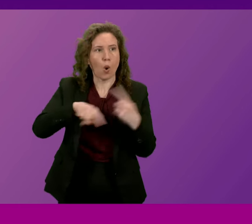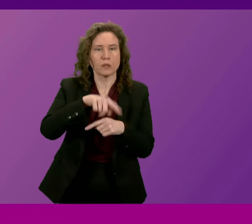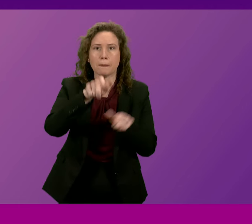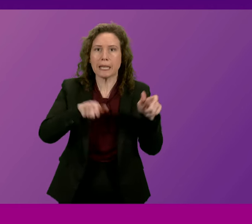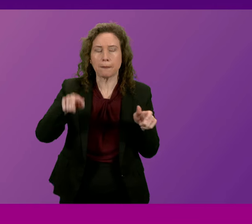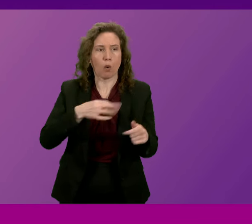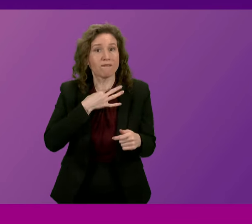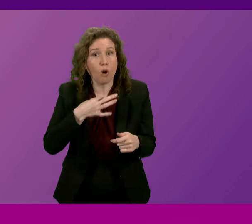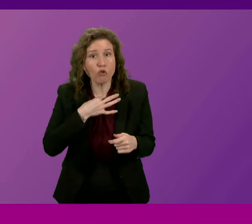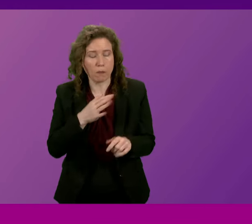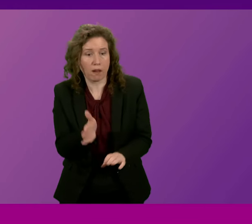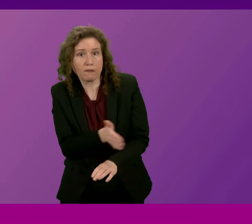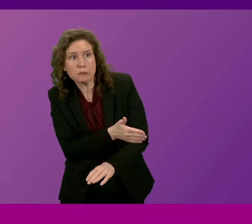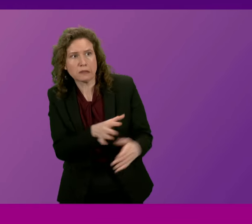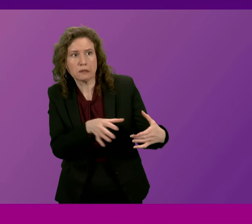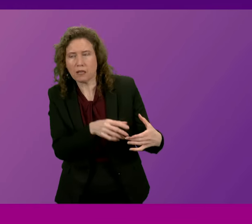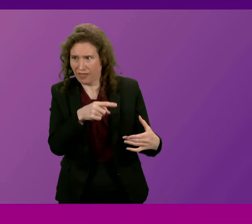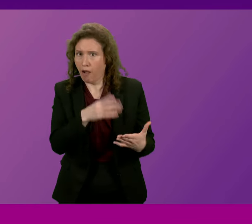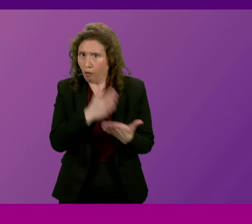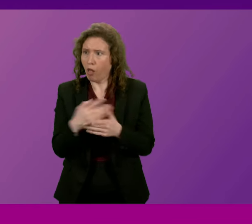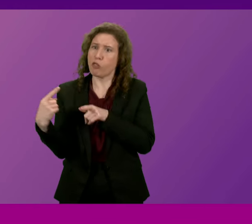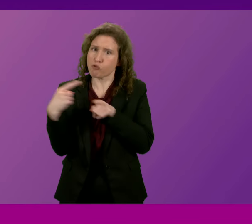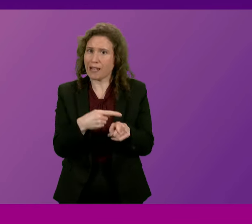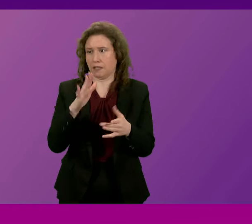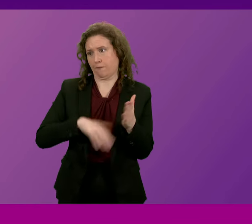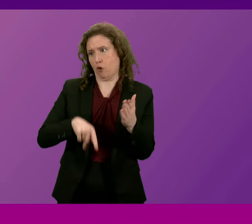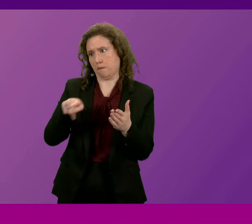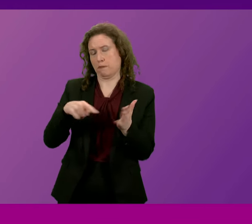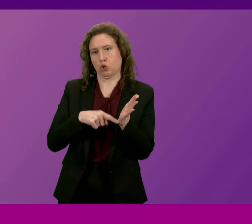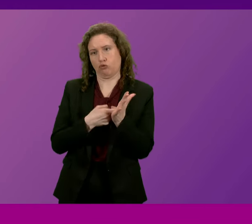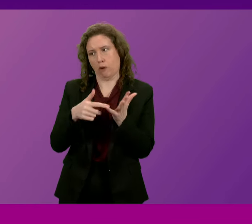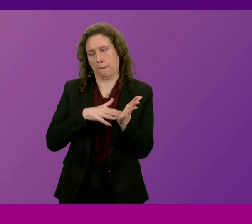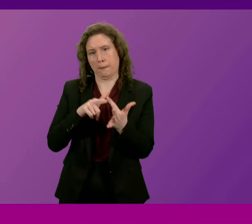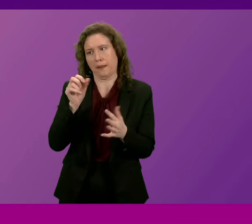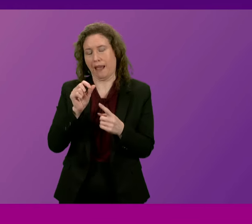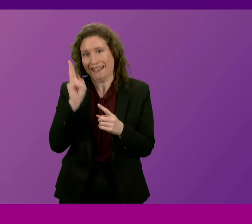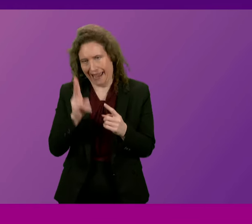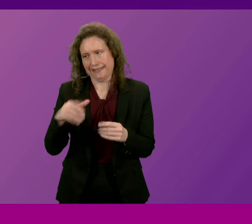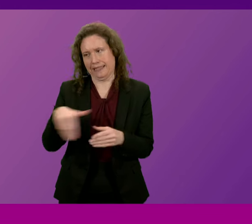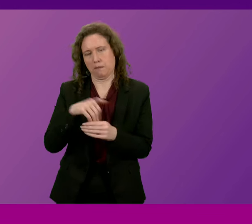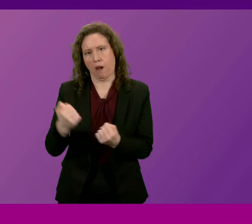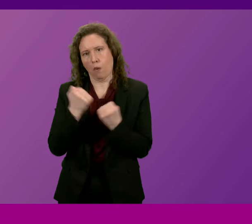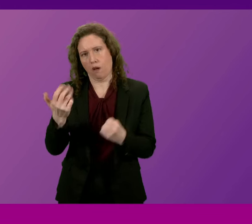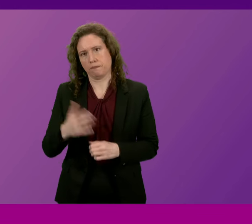vulnerable people whose lives are most directly threatened by a second Trump term? First Minister.